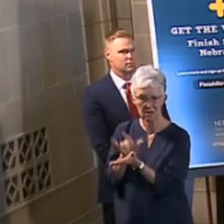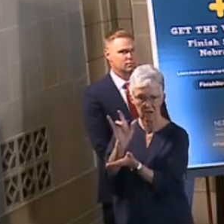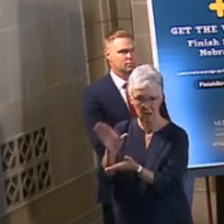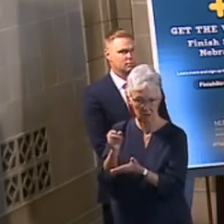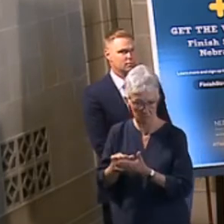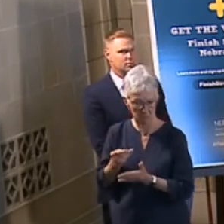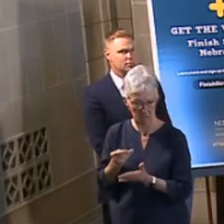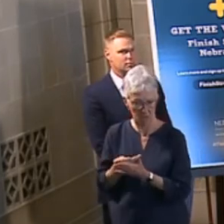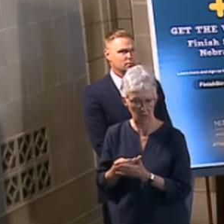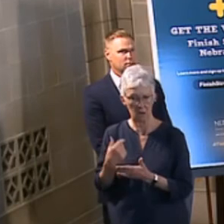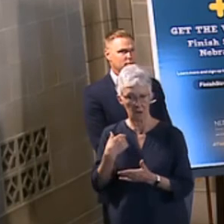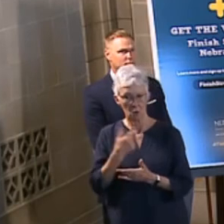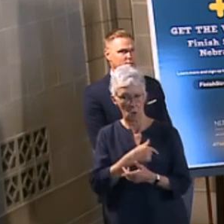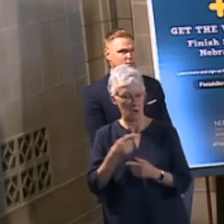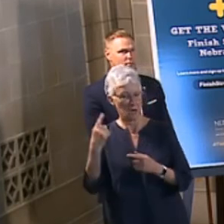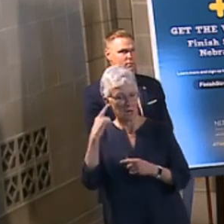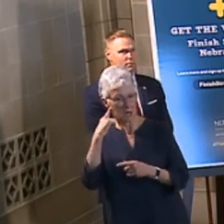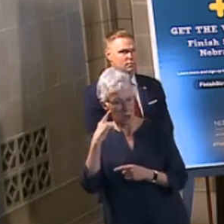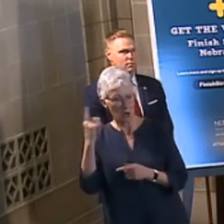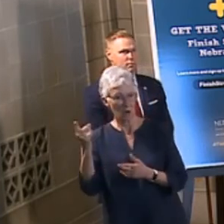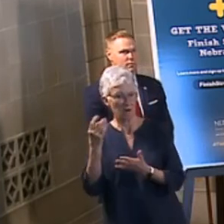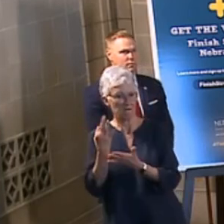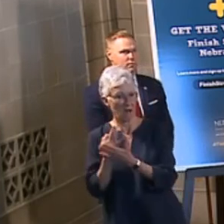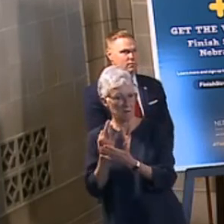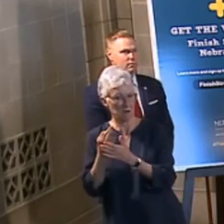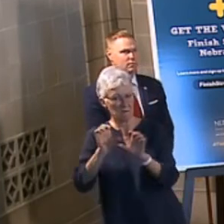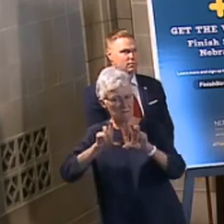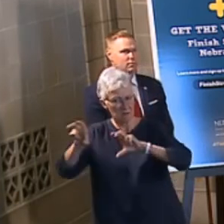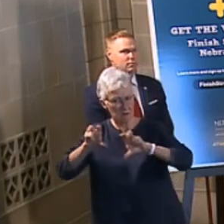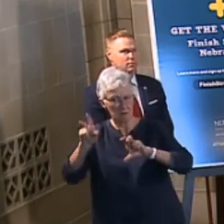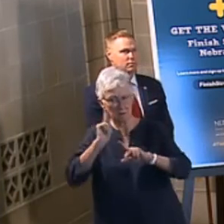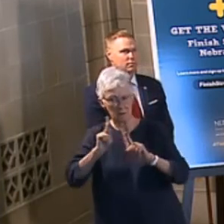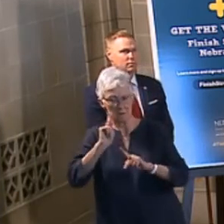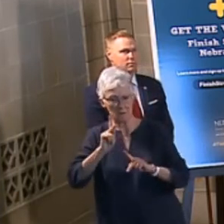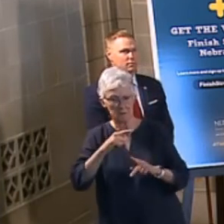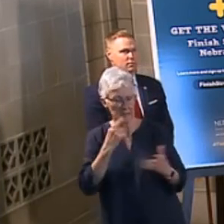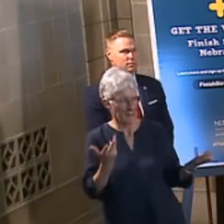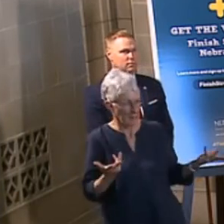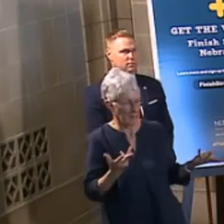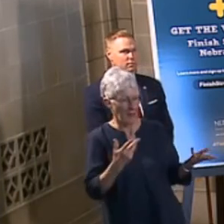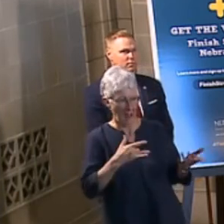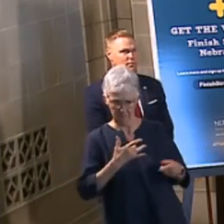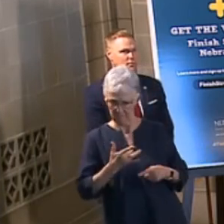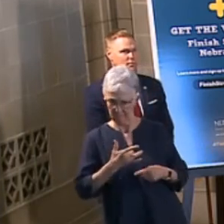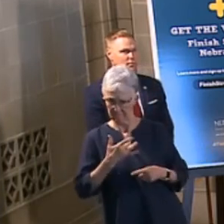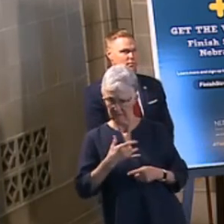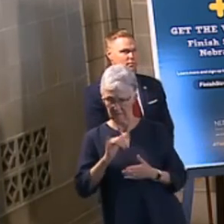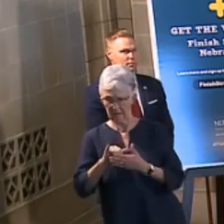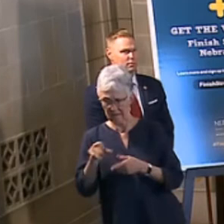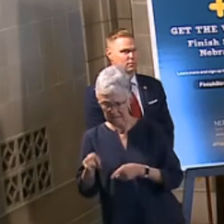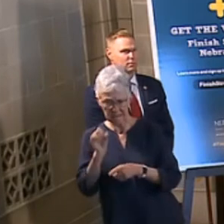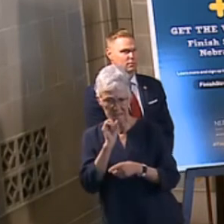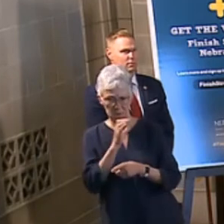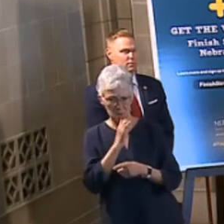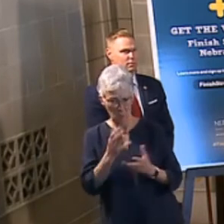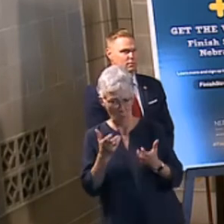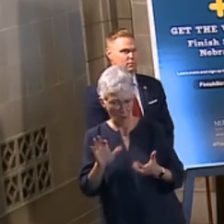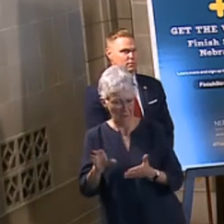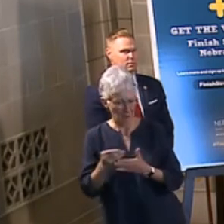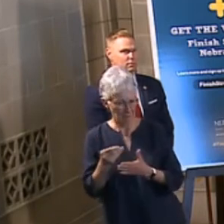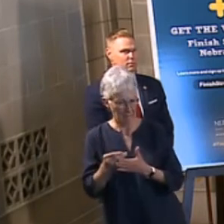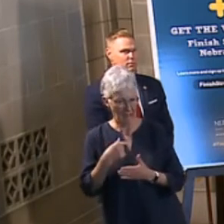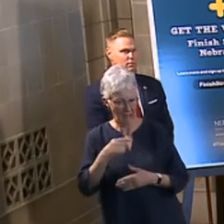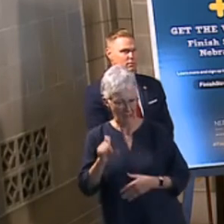concerned that their clients may be victims of financial exploitation. The Department works with these customers to limit harm,